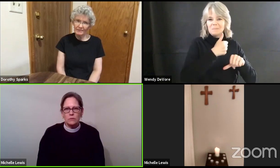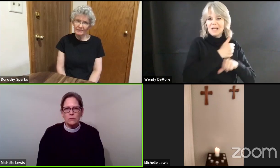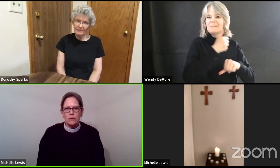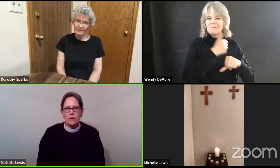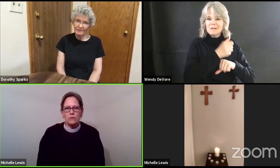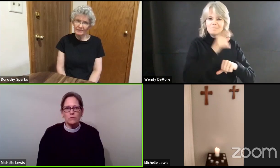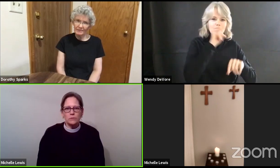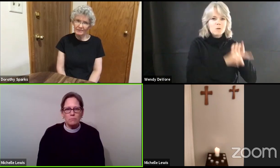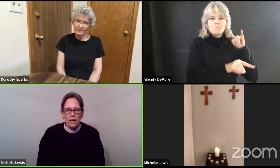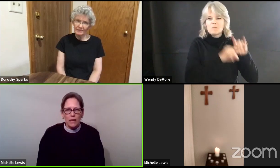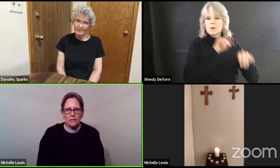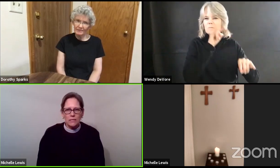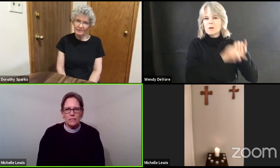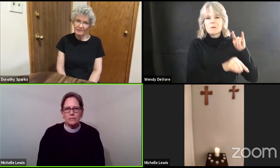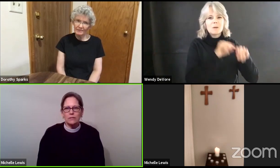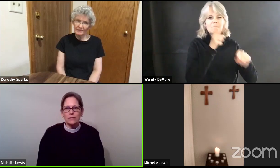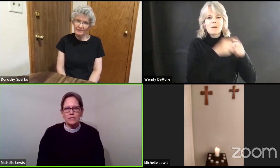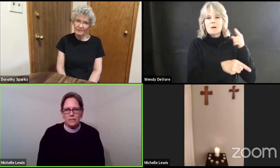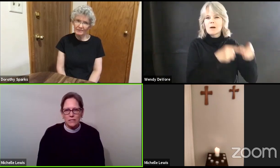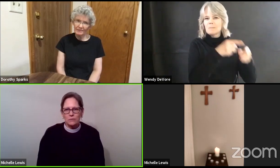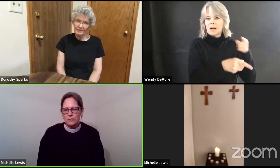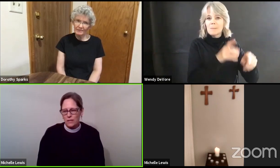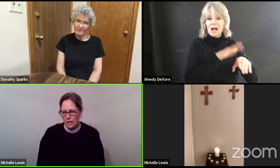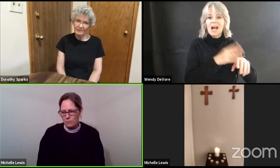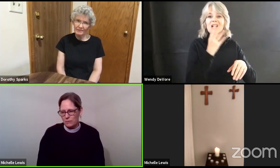Those bad things continue to happen.